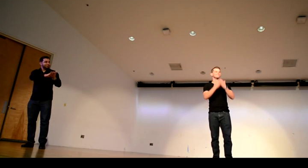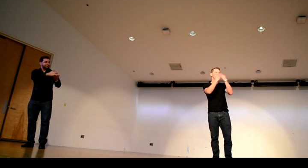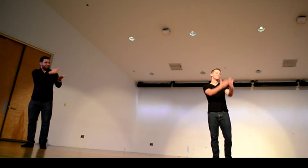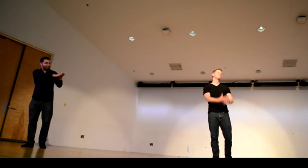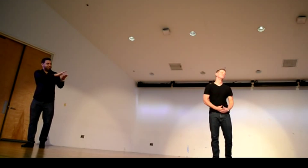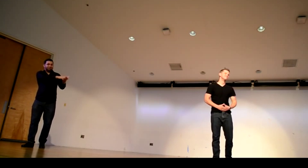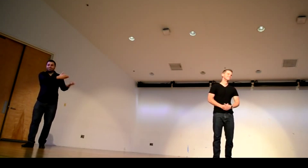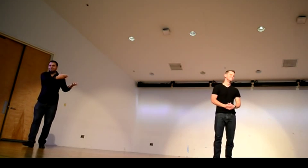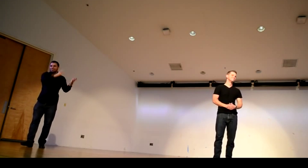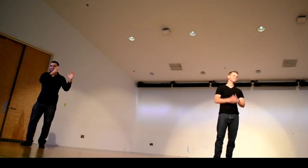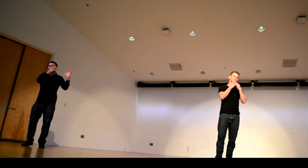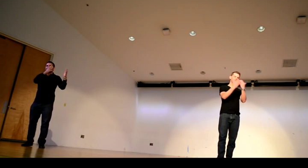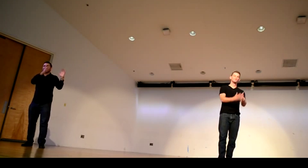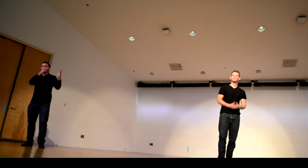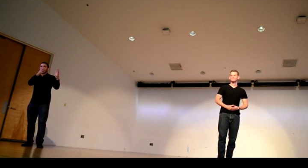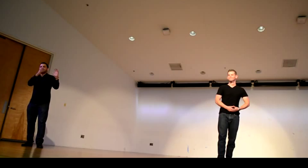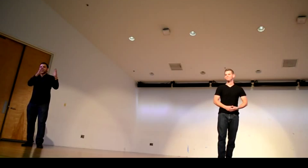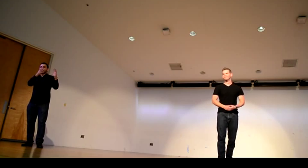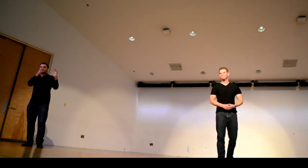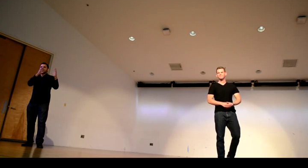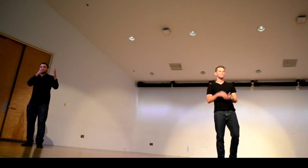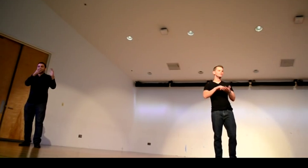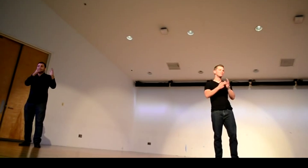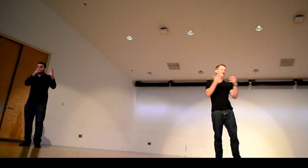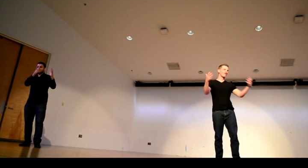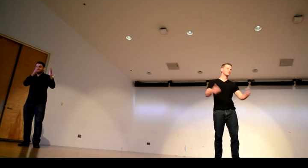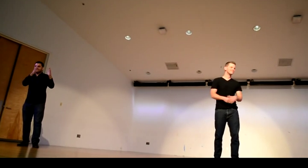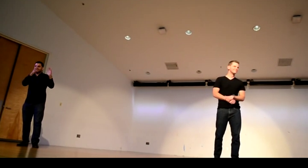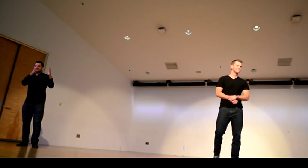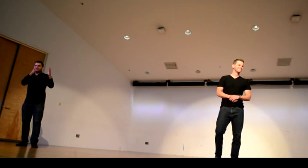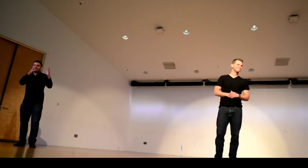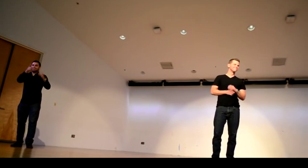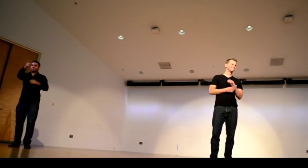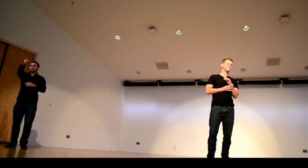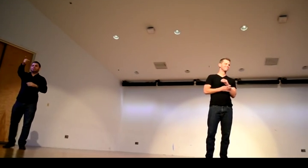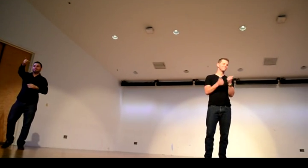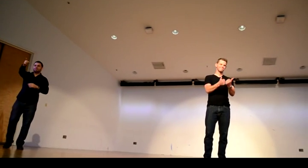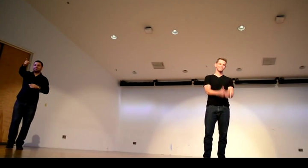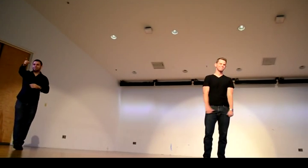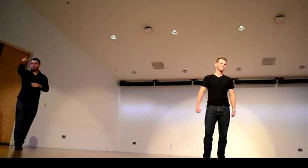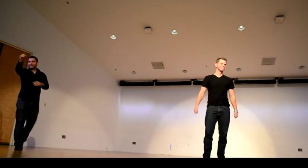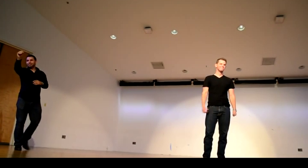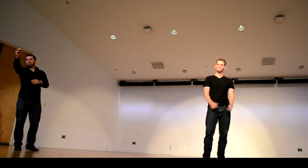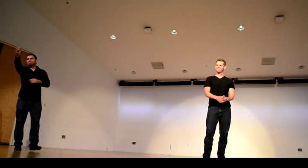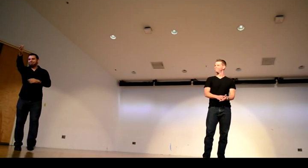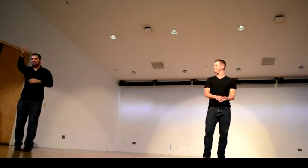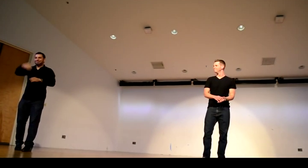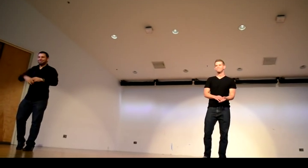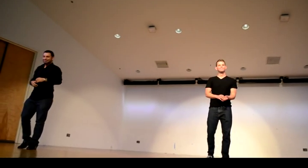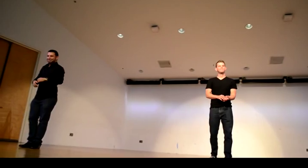thank you thank you thank you that means a lot thank you now